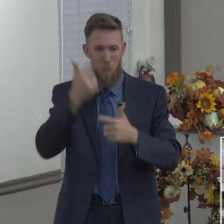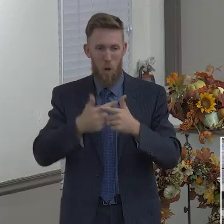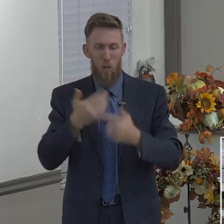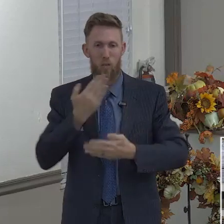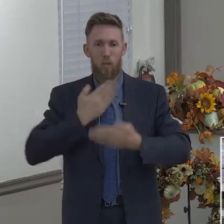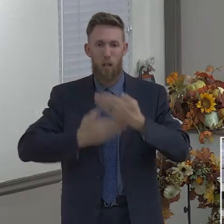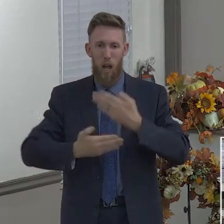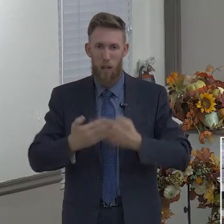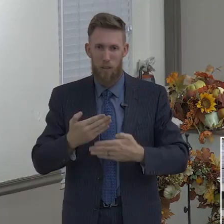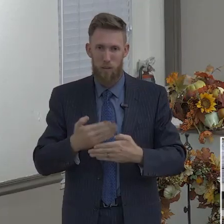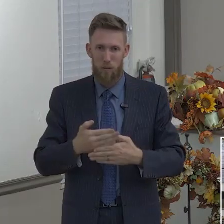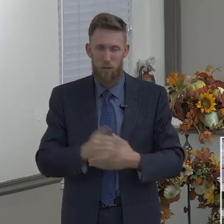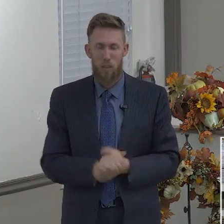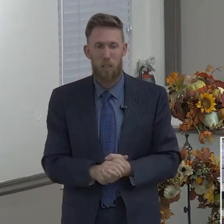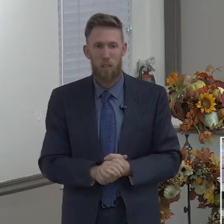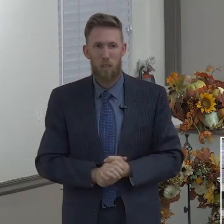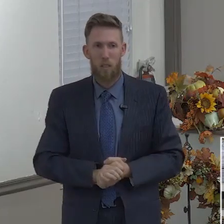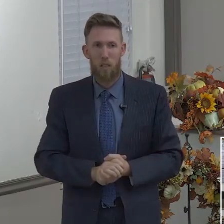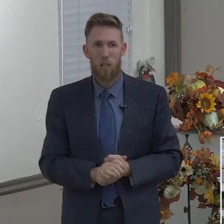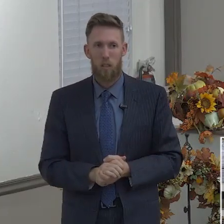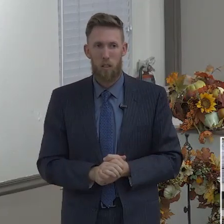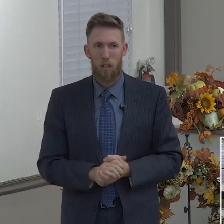I'm hold the brotherly kindness. There we go.